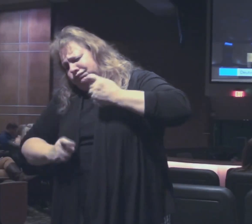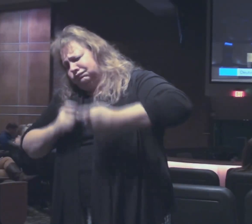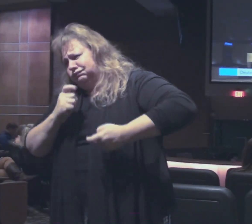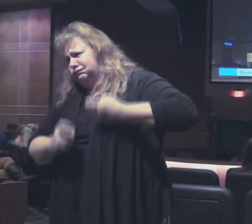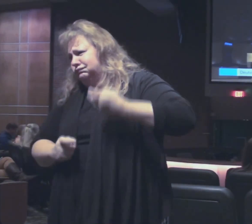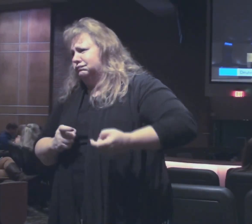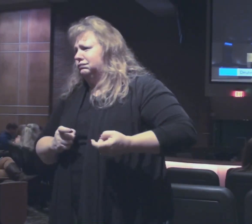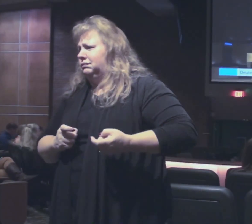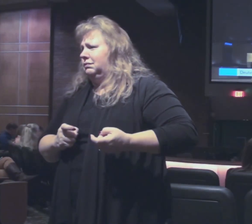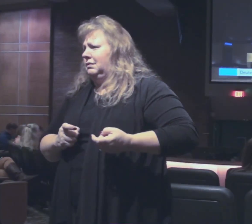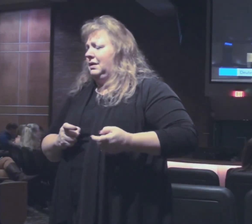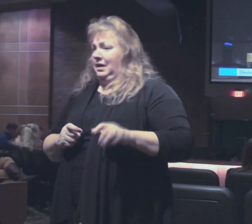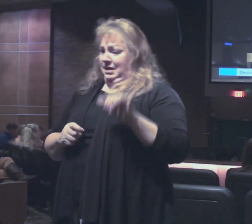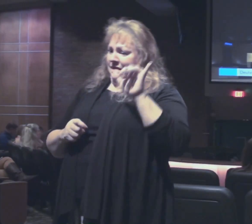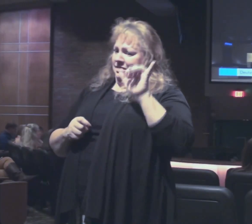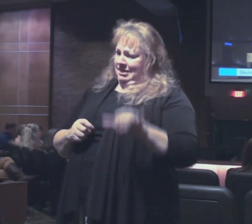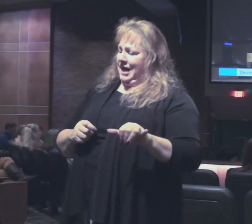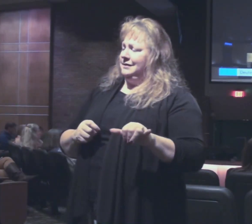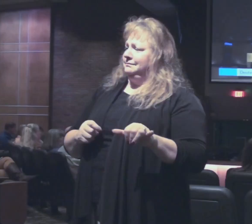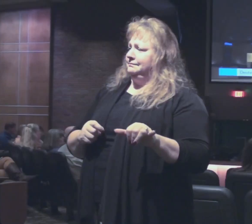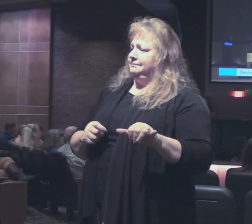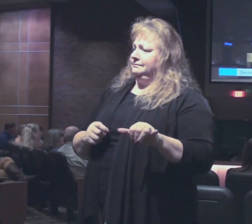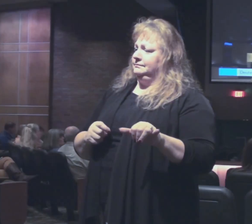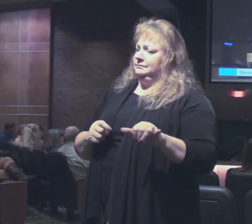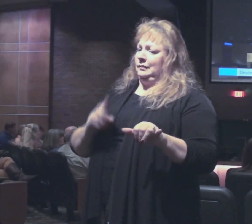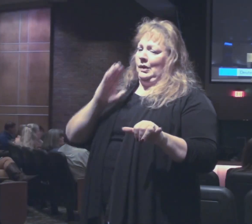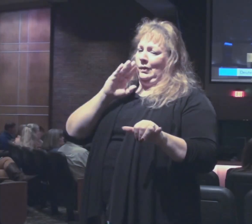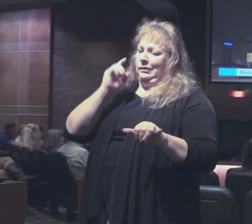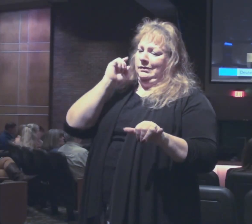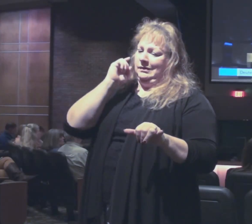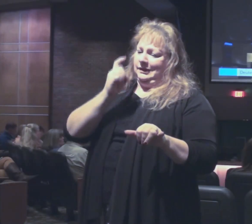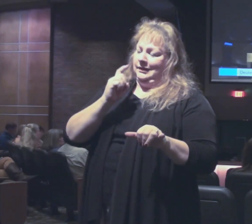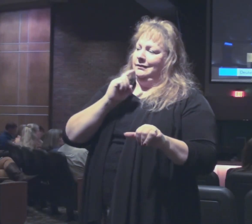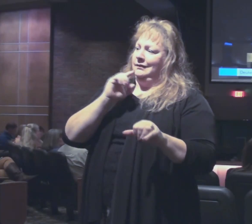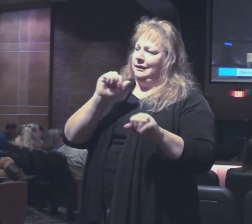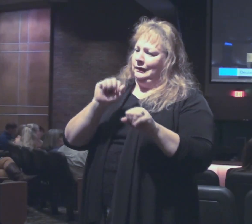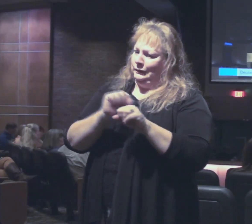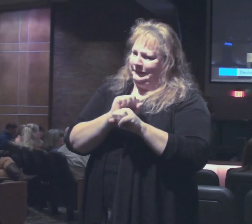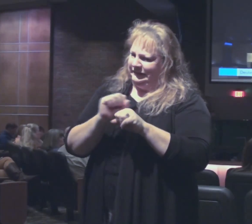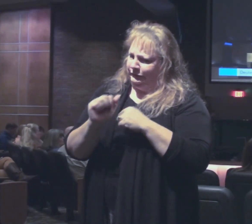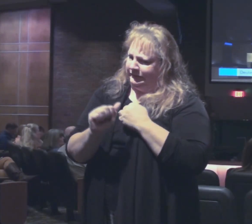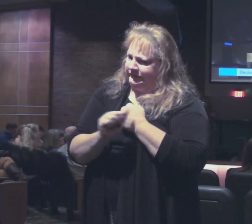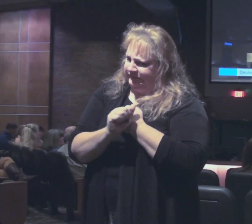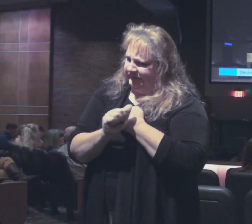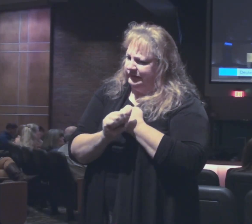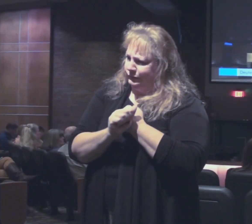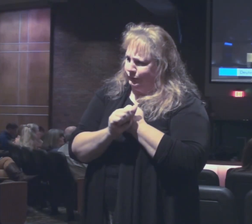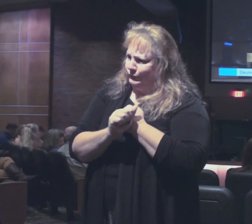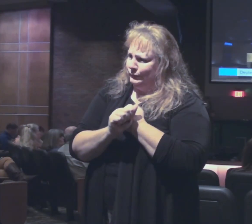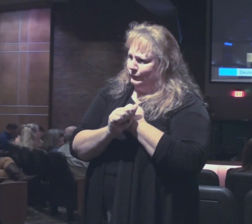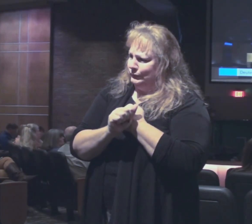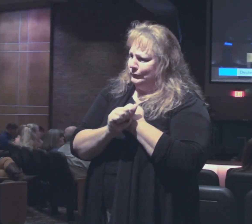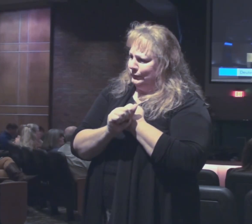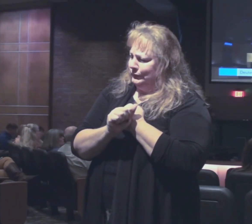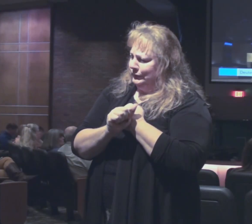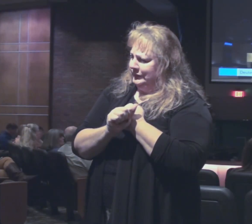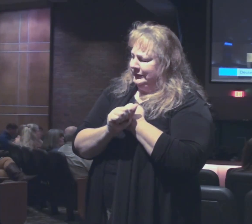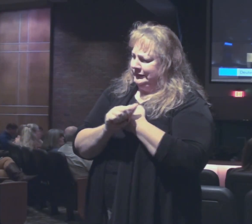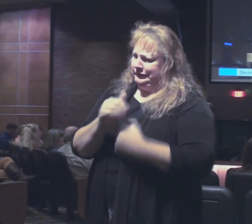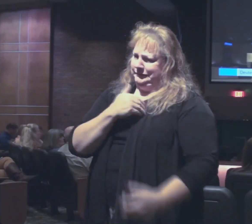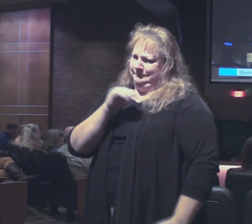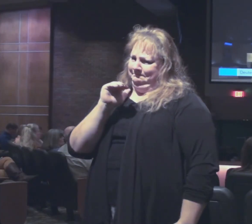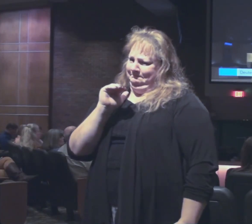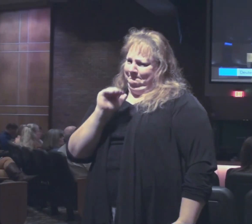And that will bring serious dangers to you. So just a